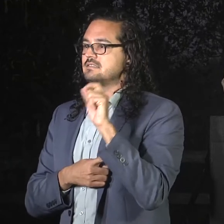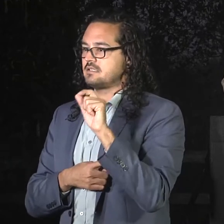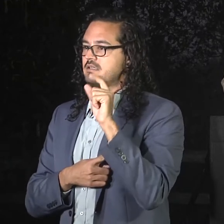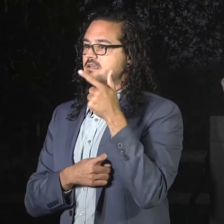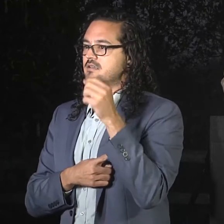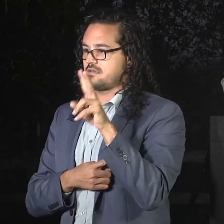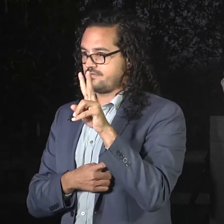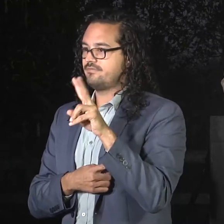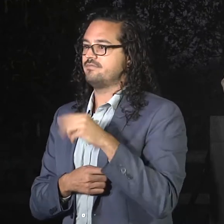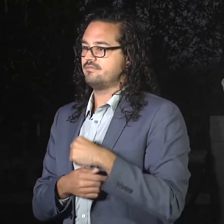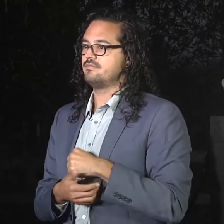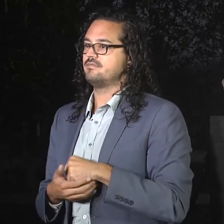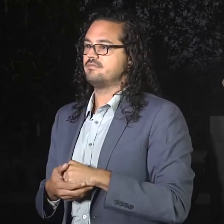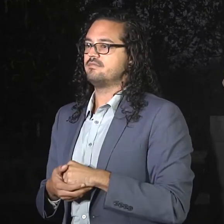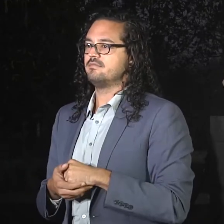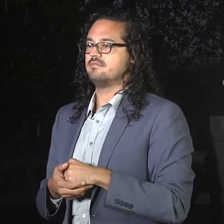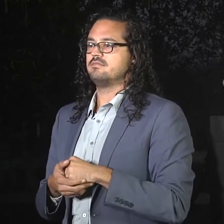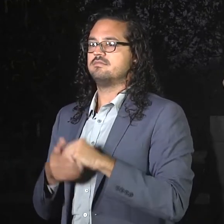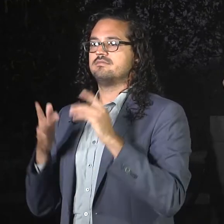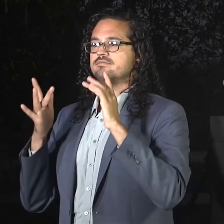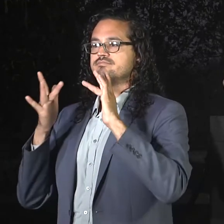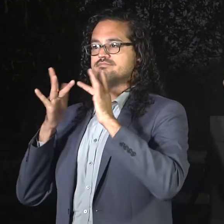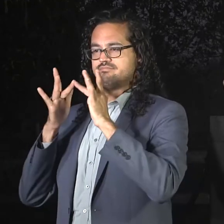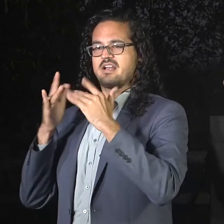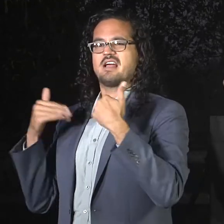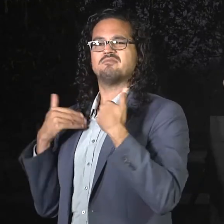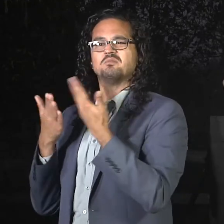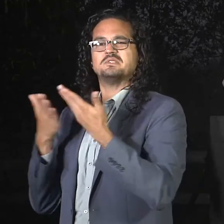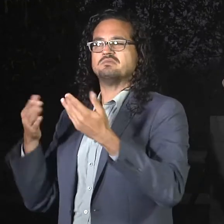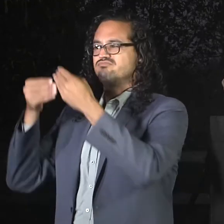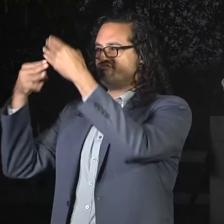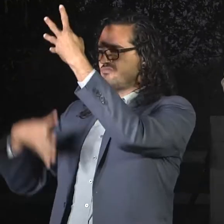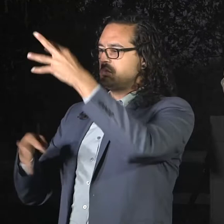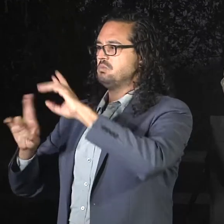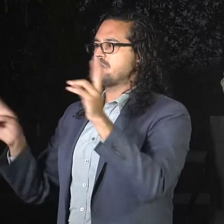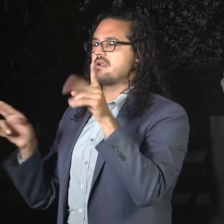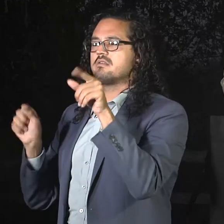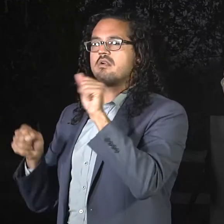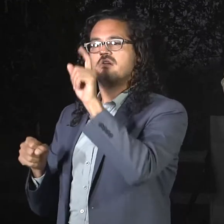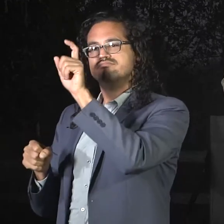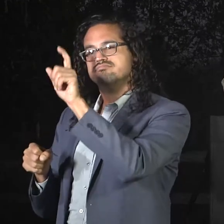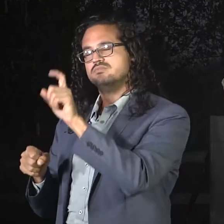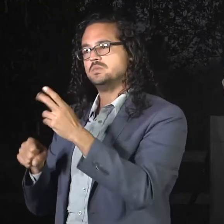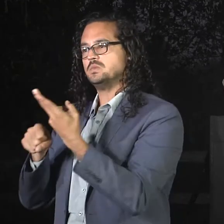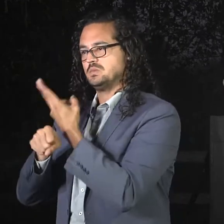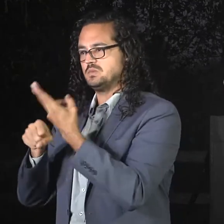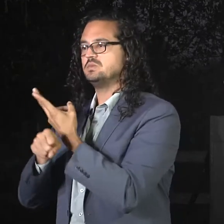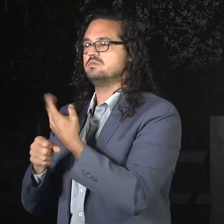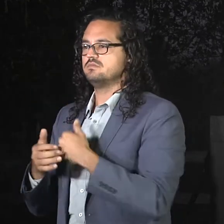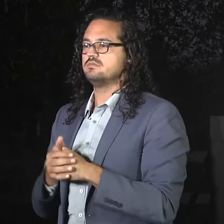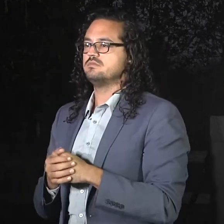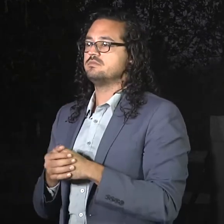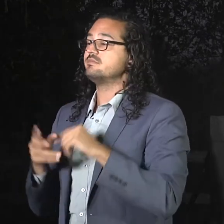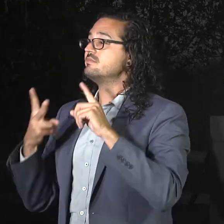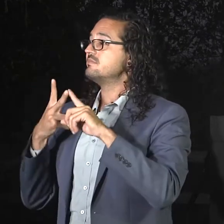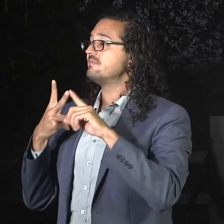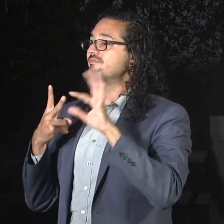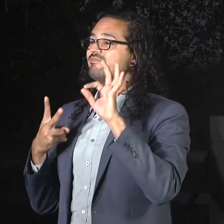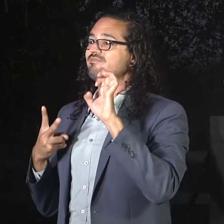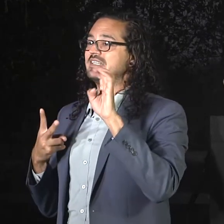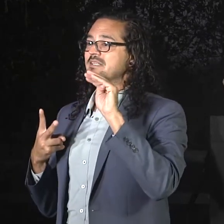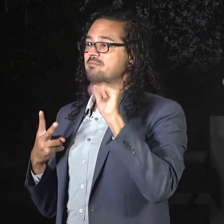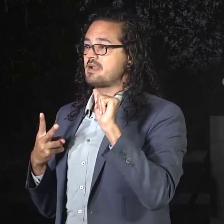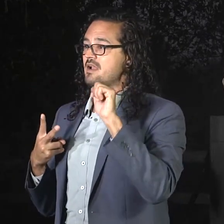there for folks that are in need. And then also, you can download the FEMA app from the Android and Apple